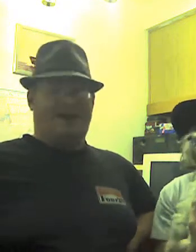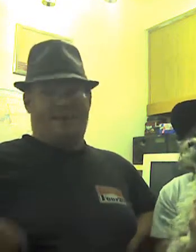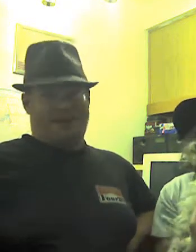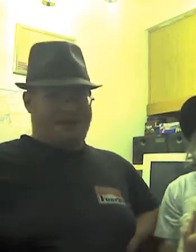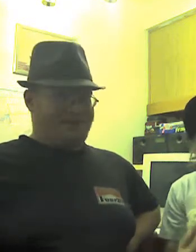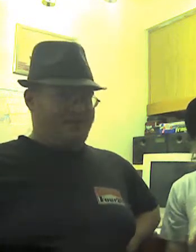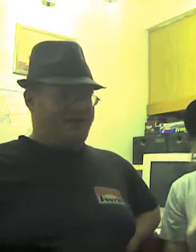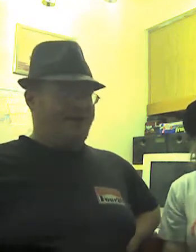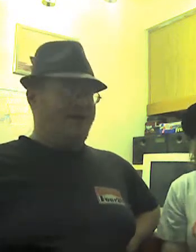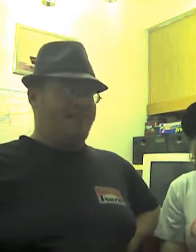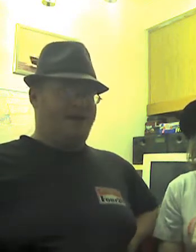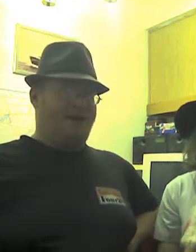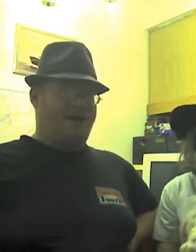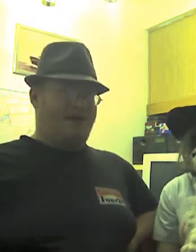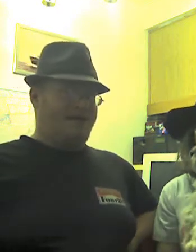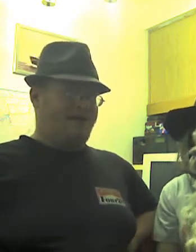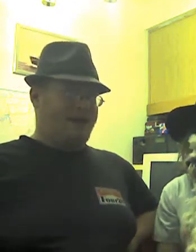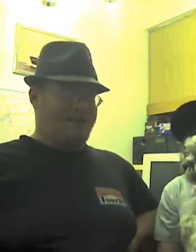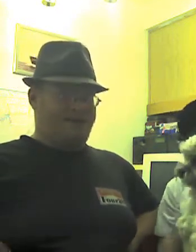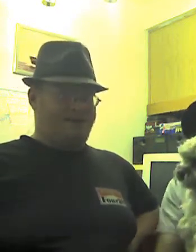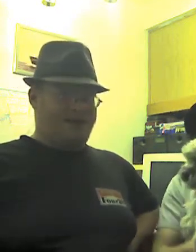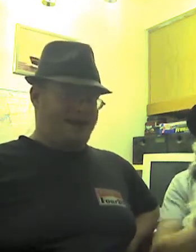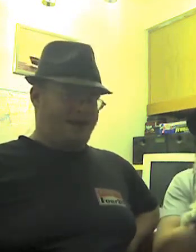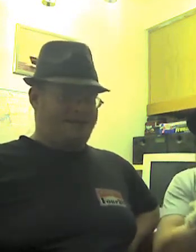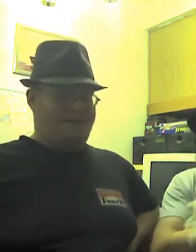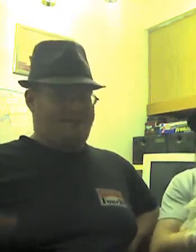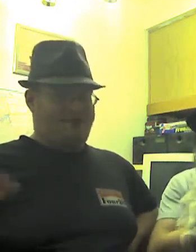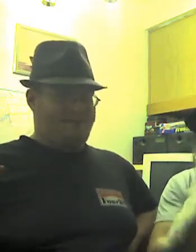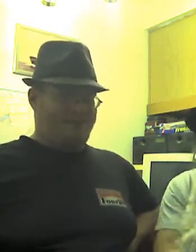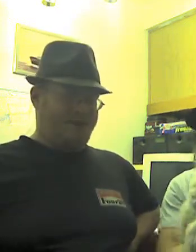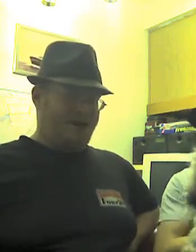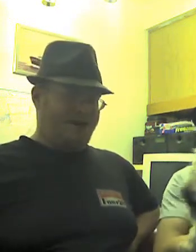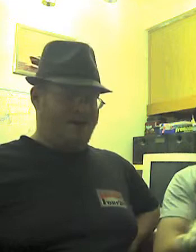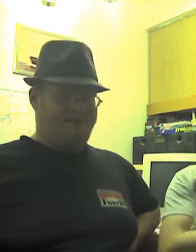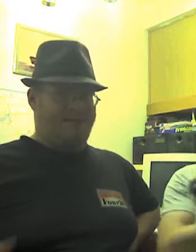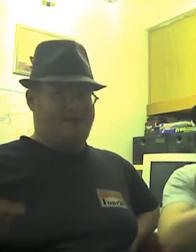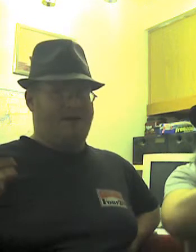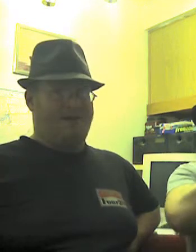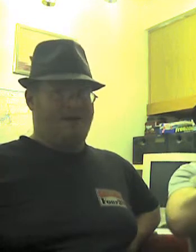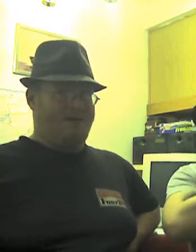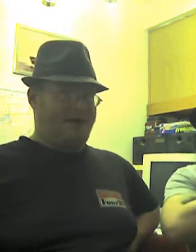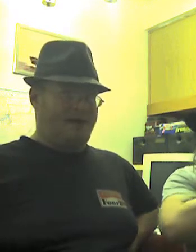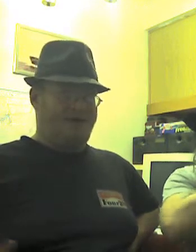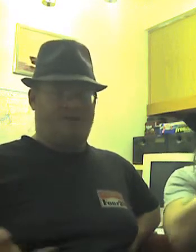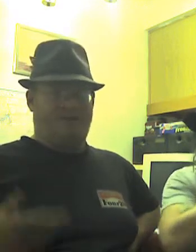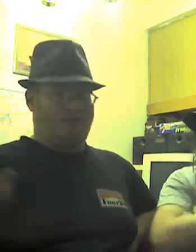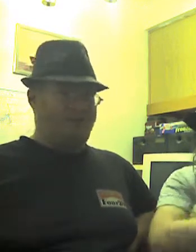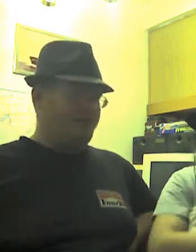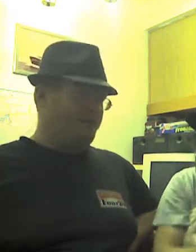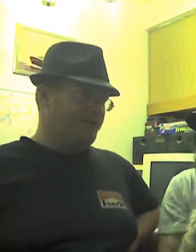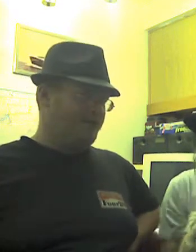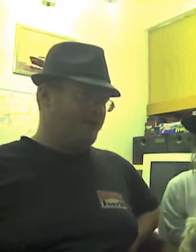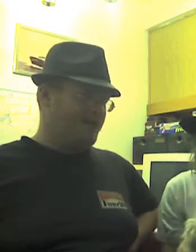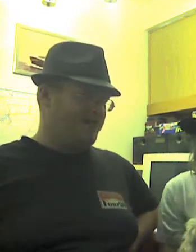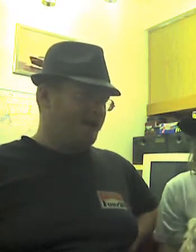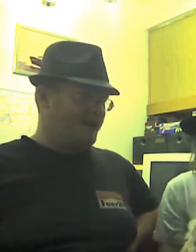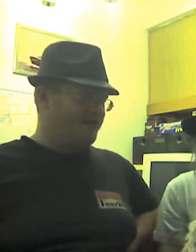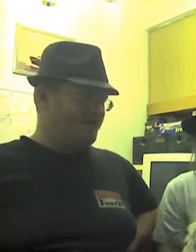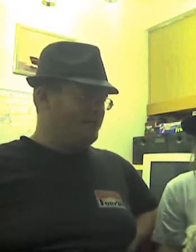end of the month is coming up, and that means payday is coming up, and when payday comes up, that'll probably mean two or three more books on top of that. So,